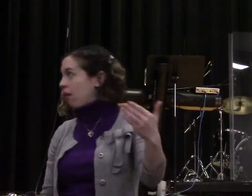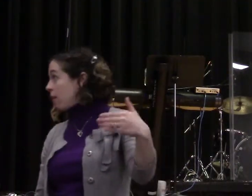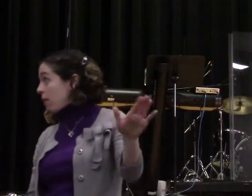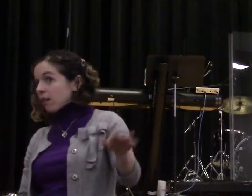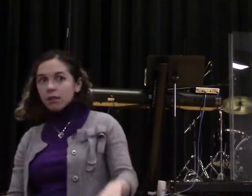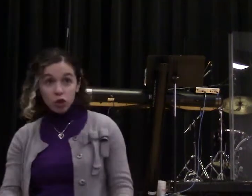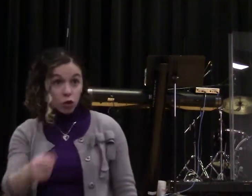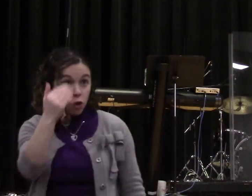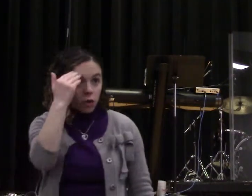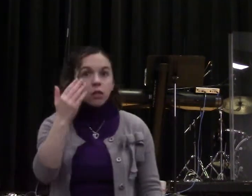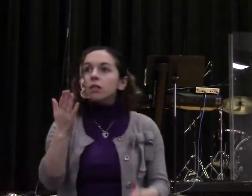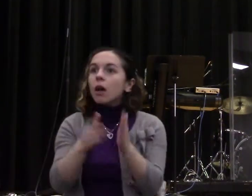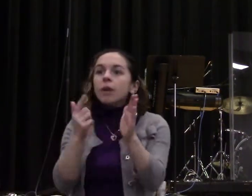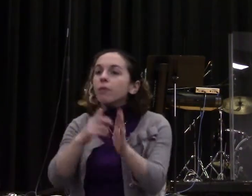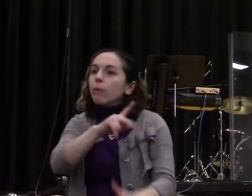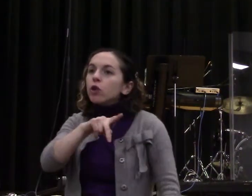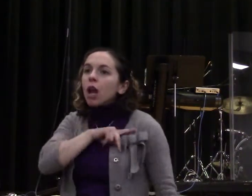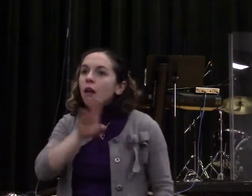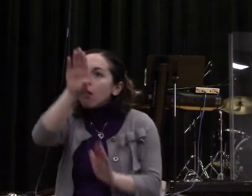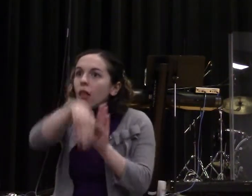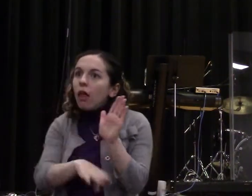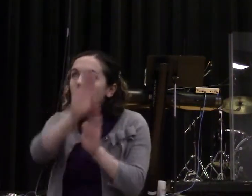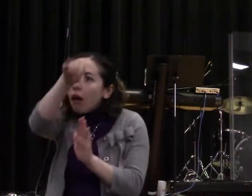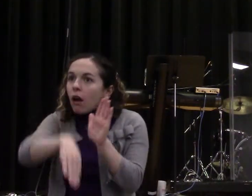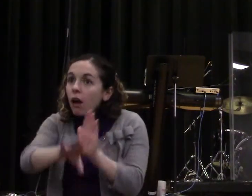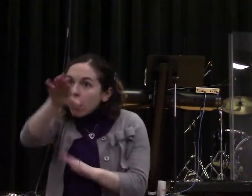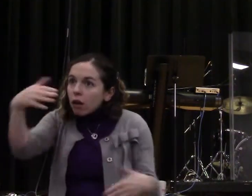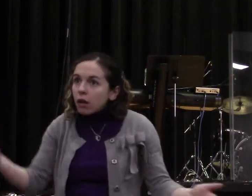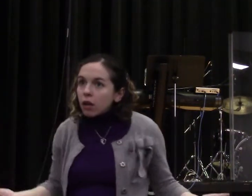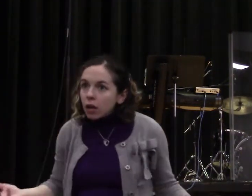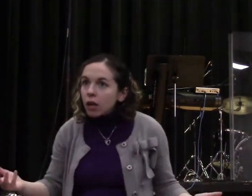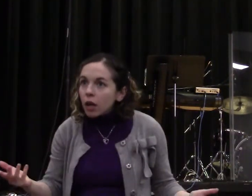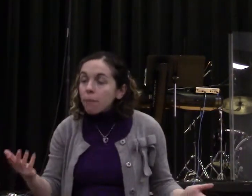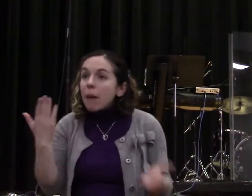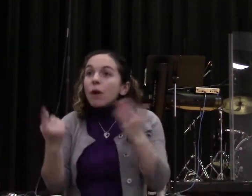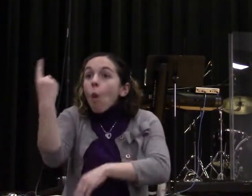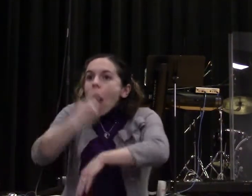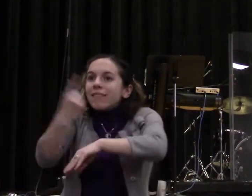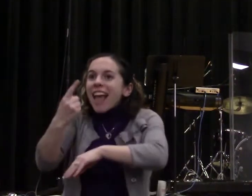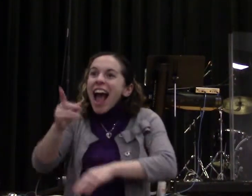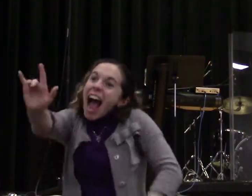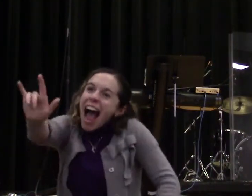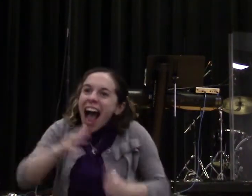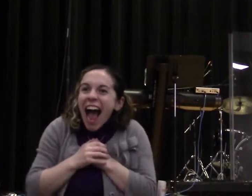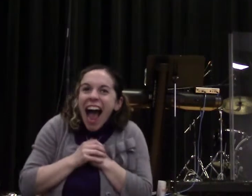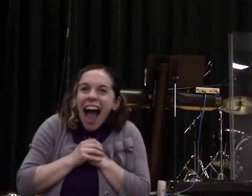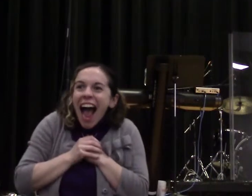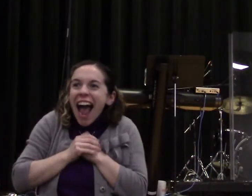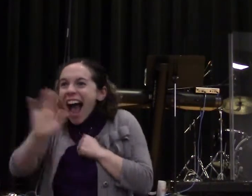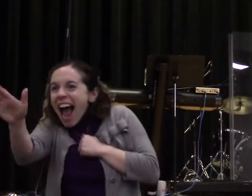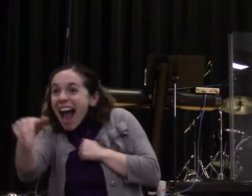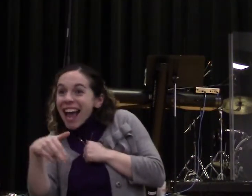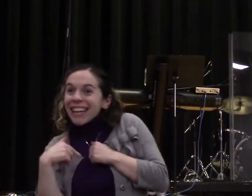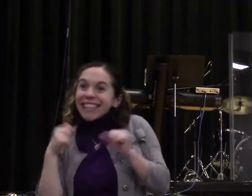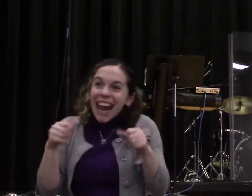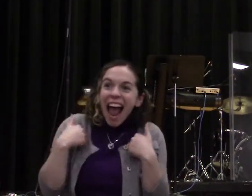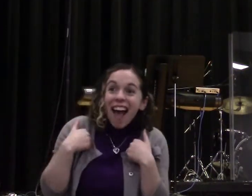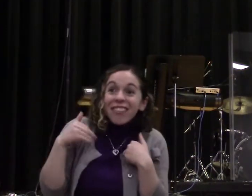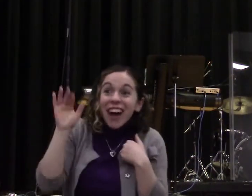somebody that one way they were this way and one way all they wanted from you was so and so? And then a